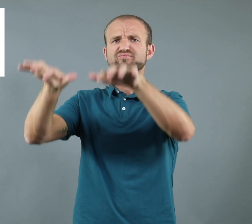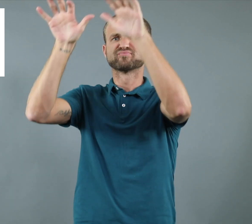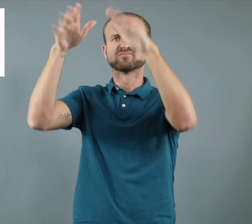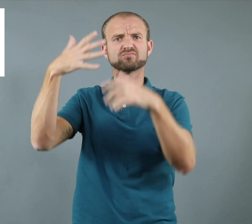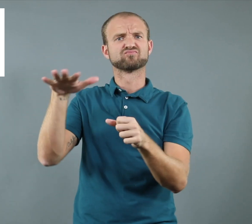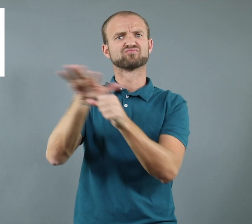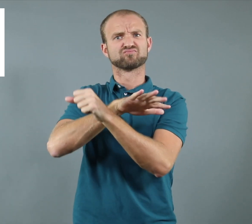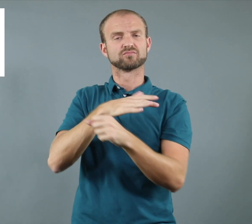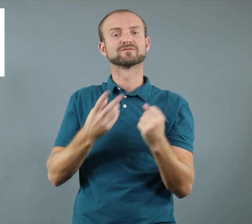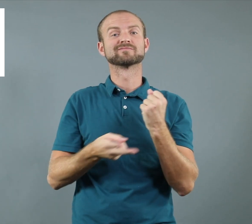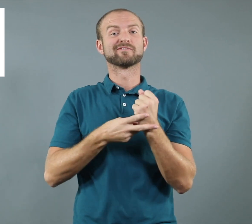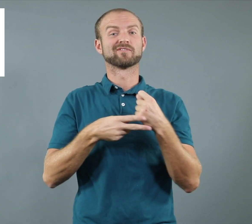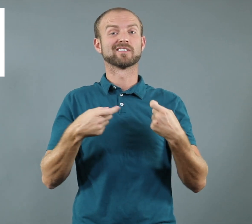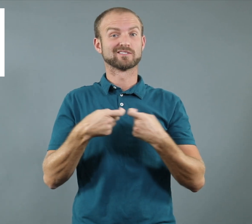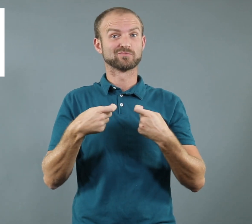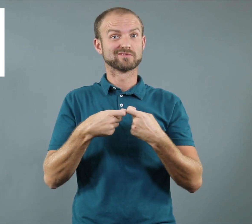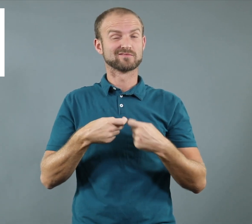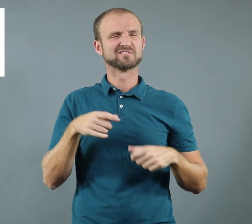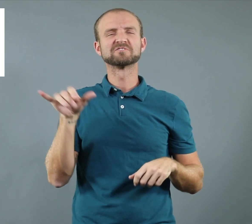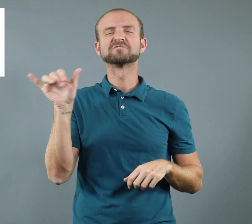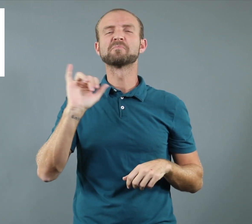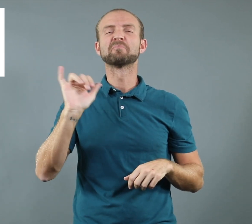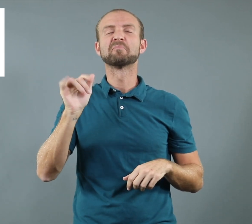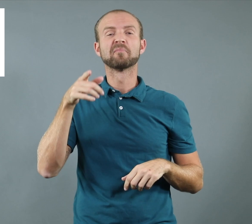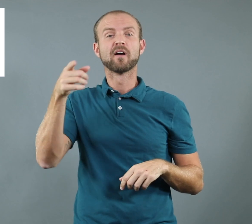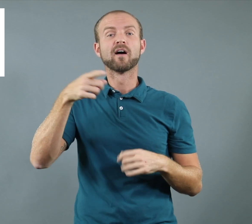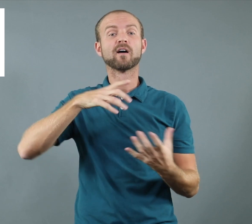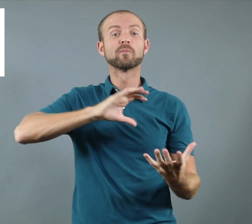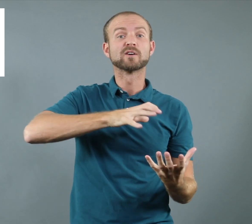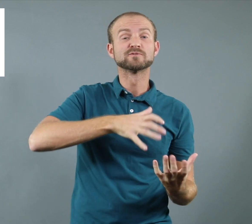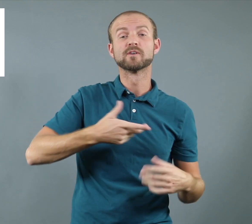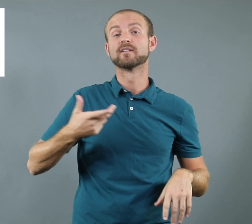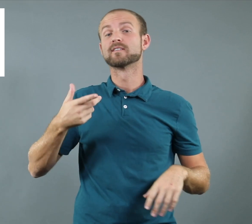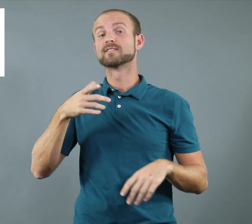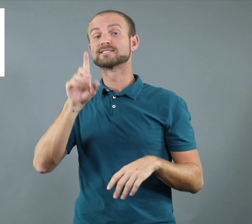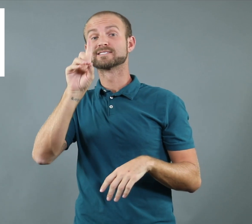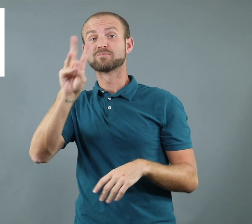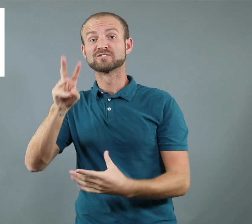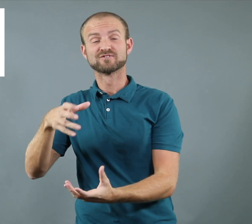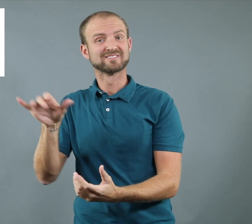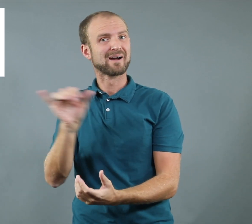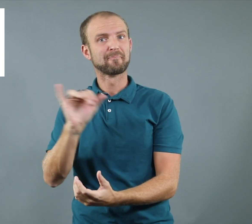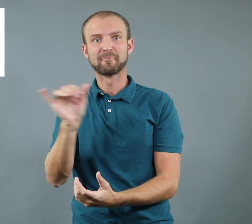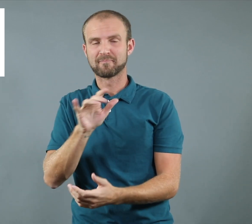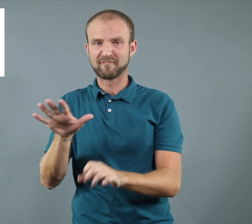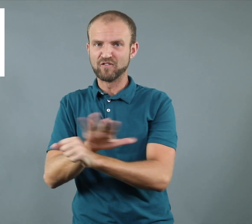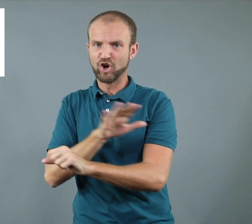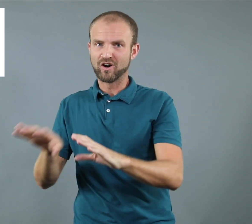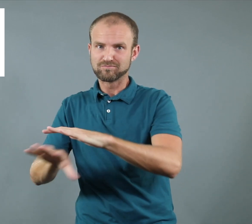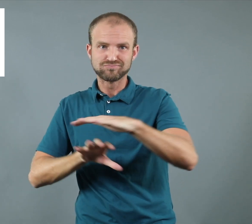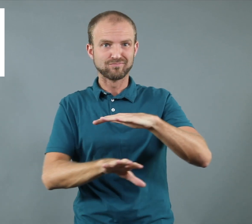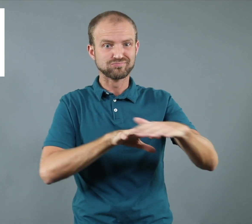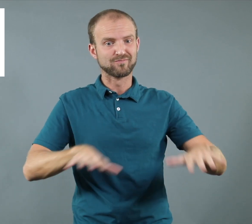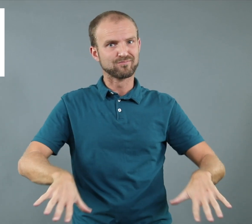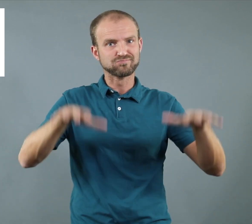stock up your freezer with food to maximize the energy. This is a similar concept as loading your dishes or laundry.